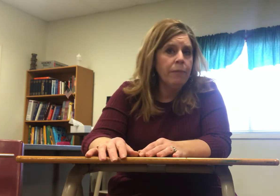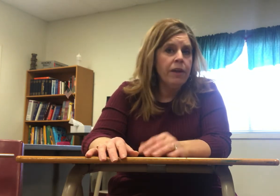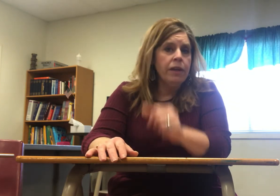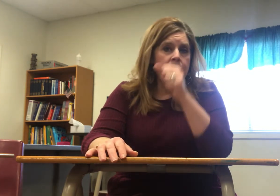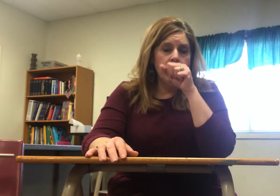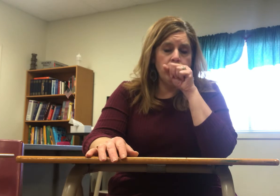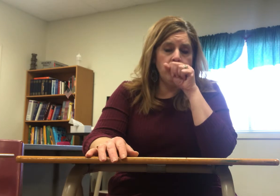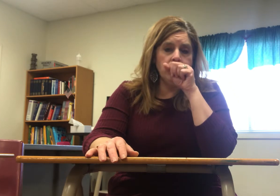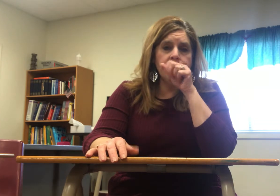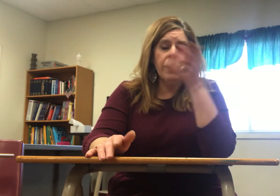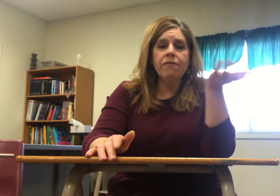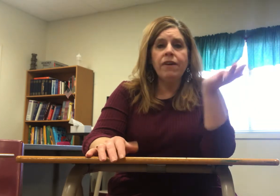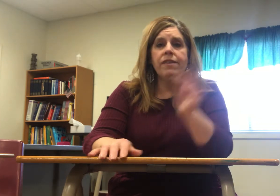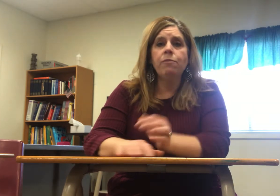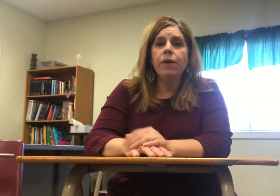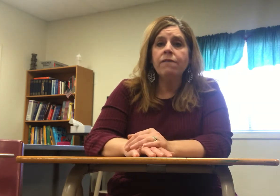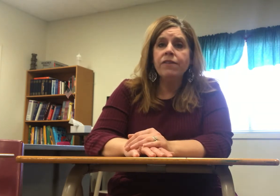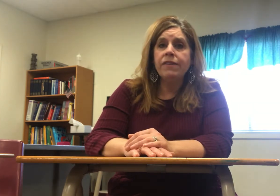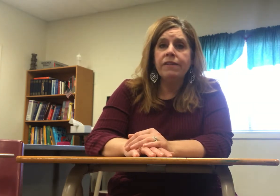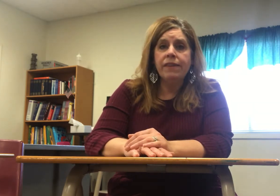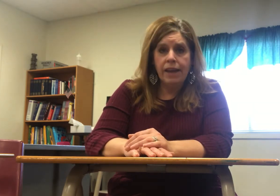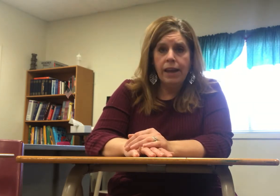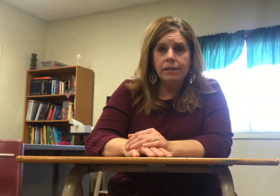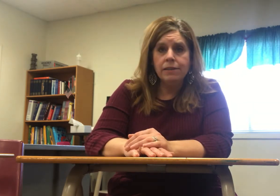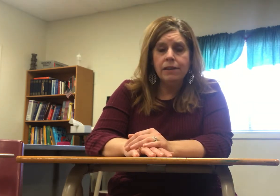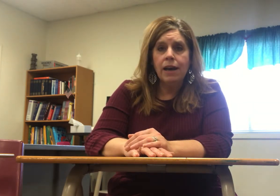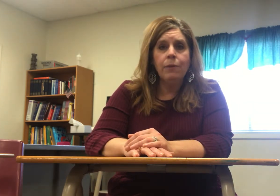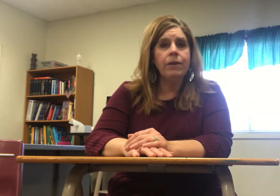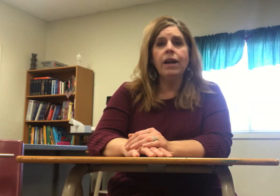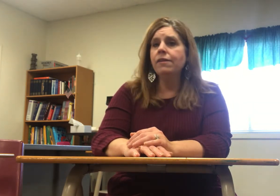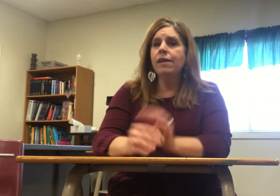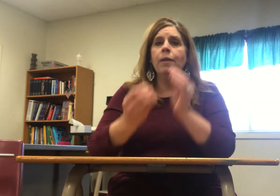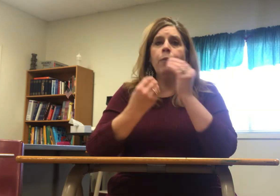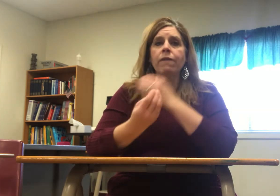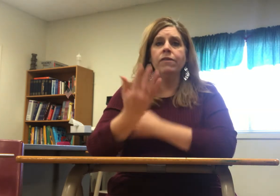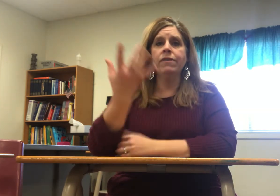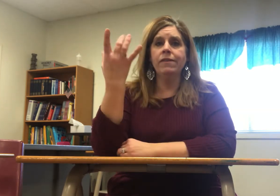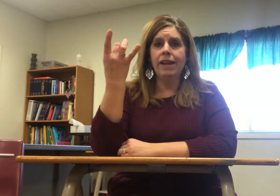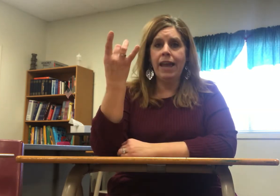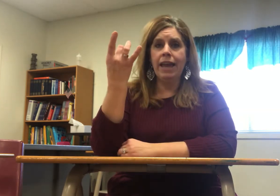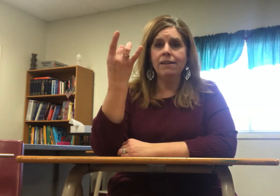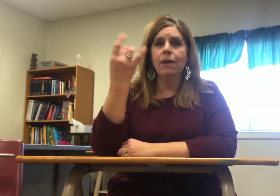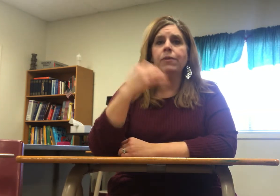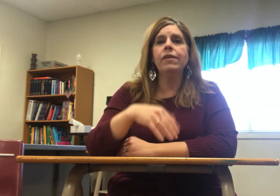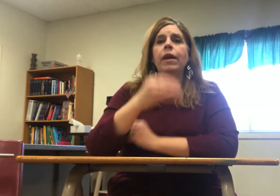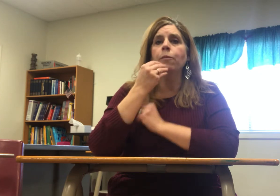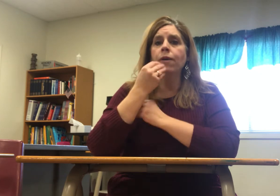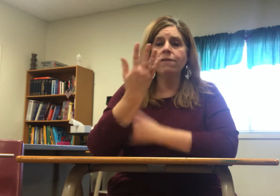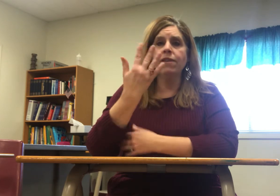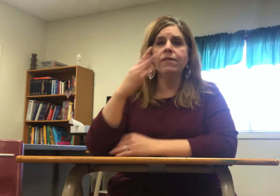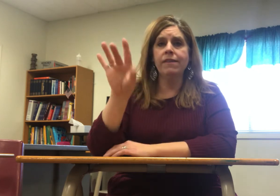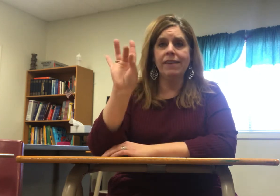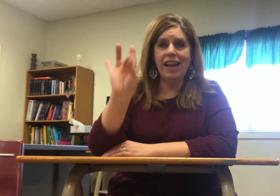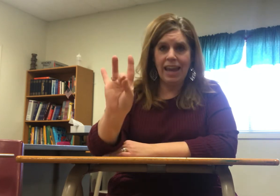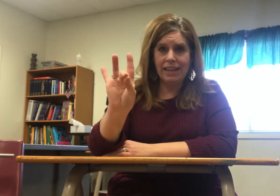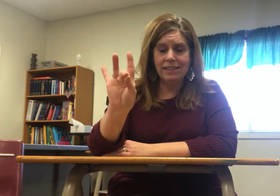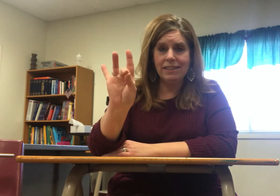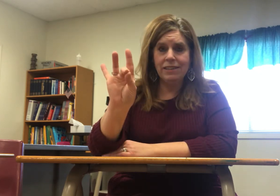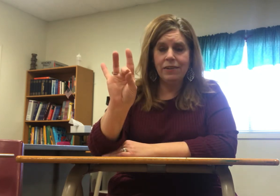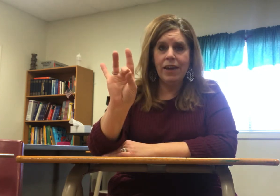all right if I said breakfast is at eight I would not say breakfast is at eight I would say breakfast is at eight okay